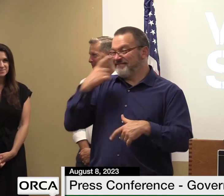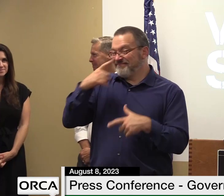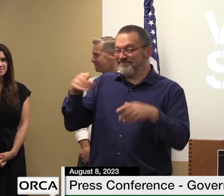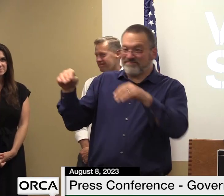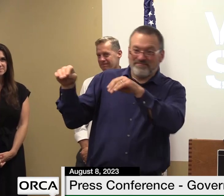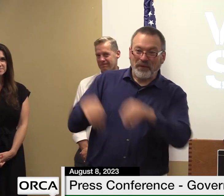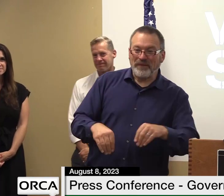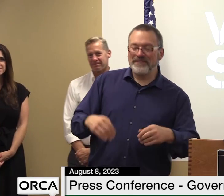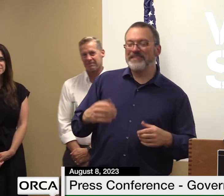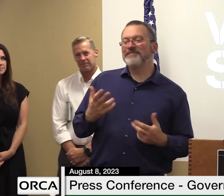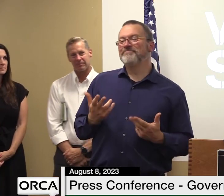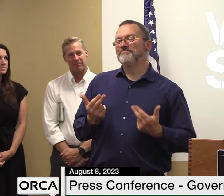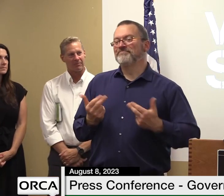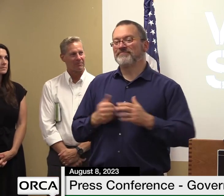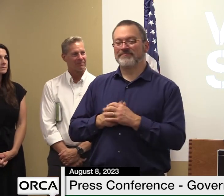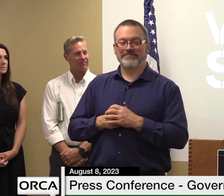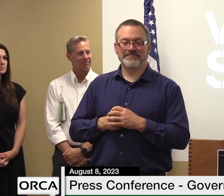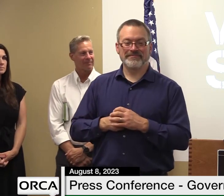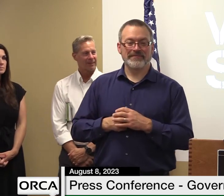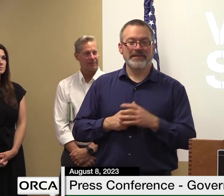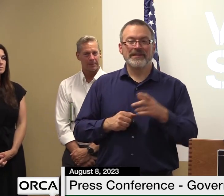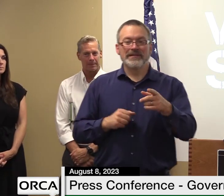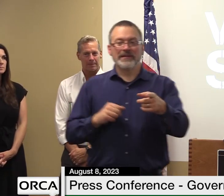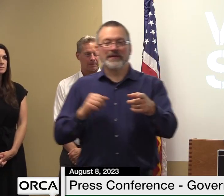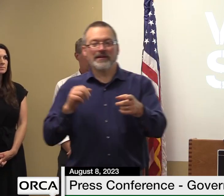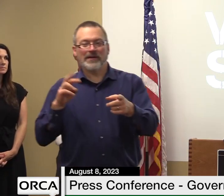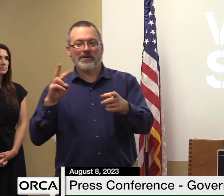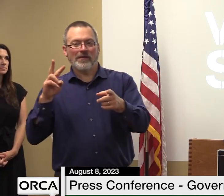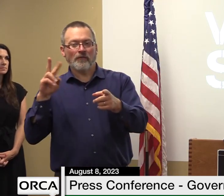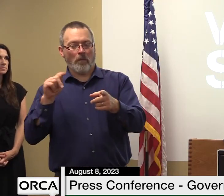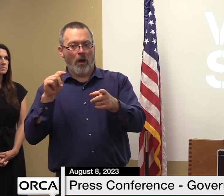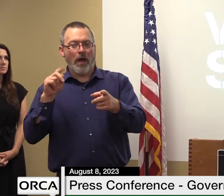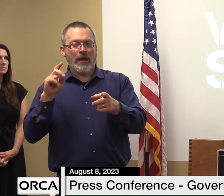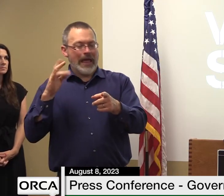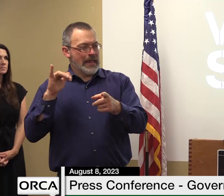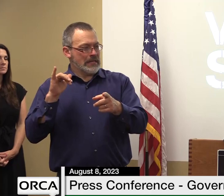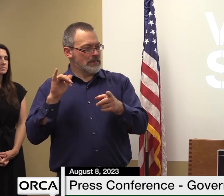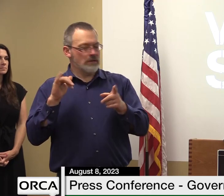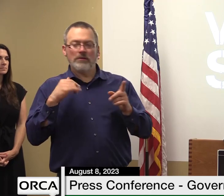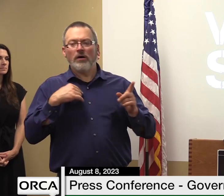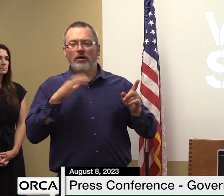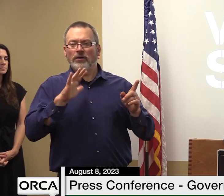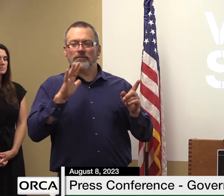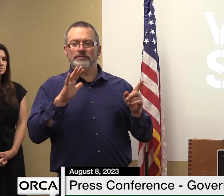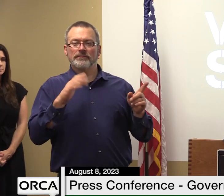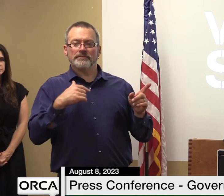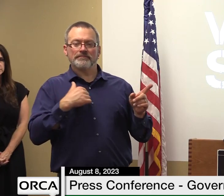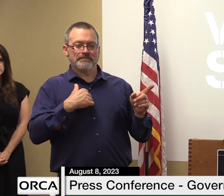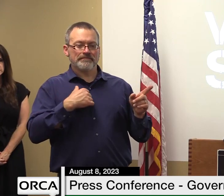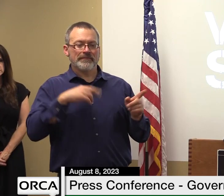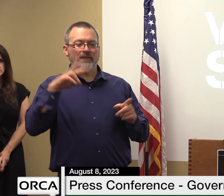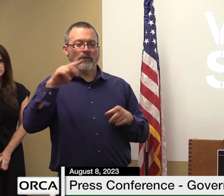governor i have it let me just do one i think we have uh one more on the phone in the collective room tim mcquiston vermont business magazine